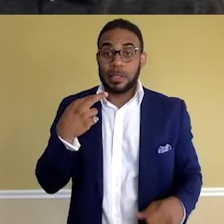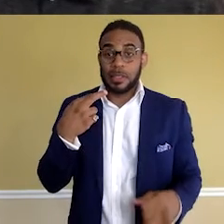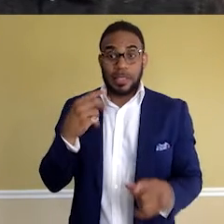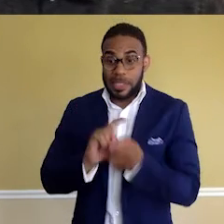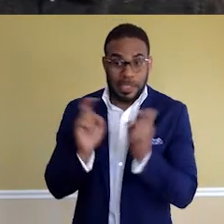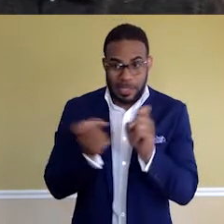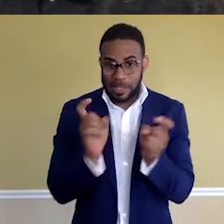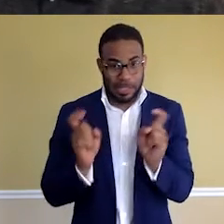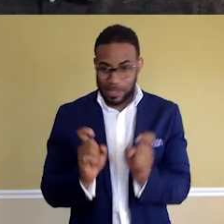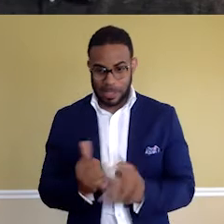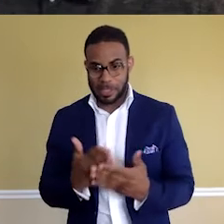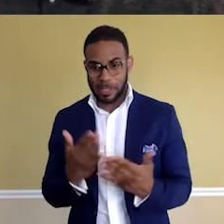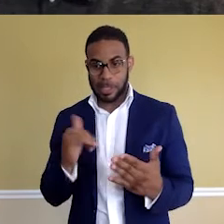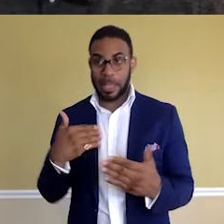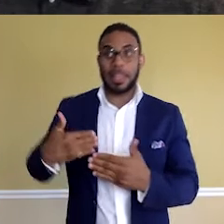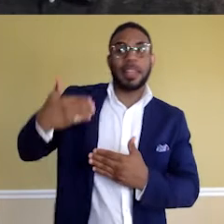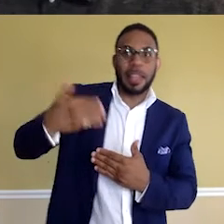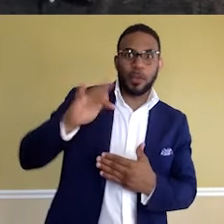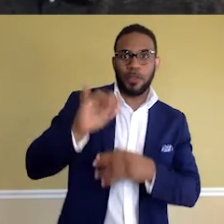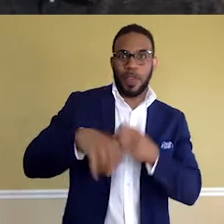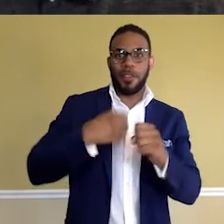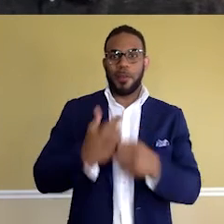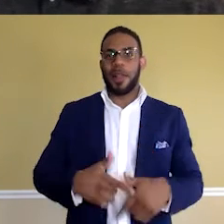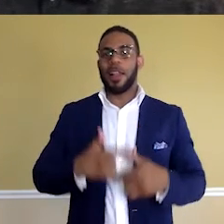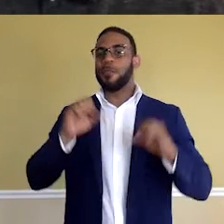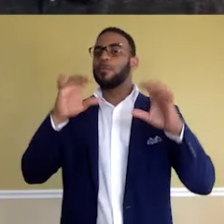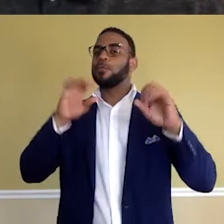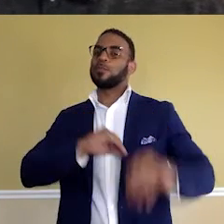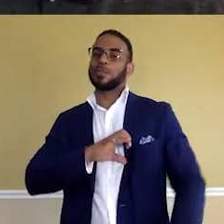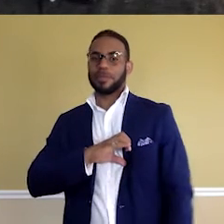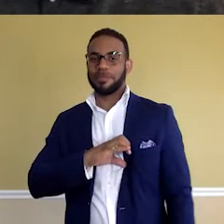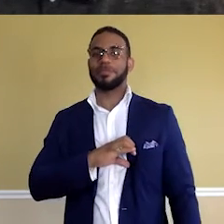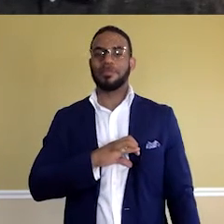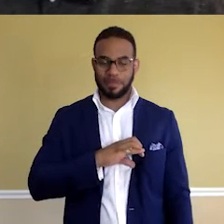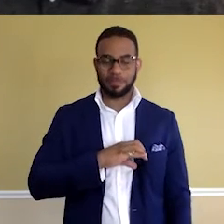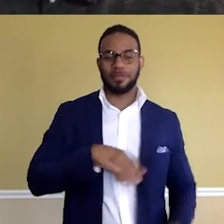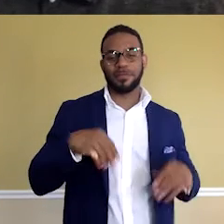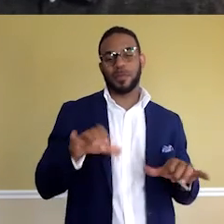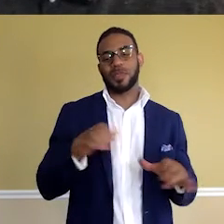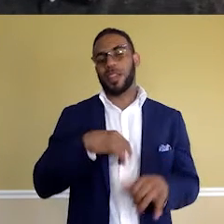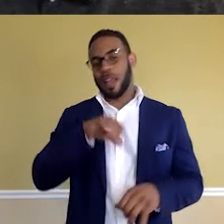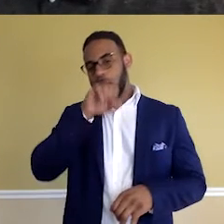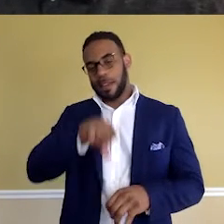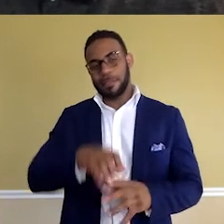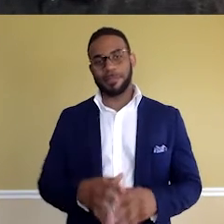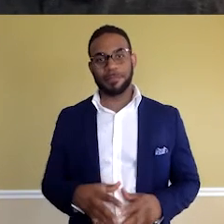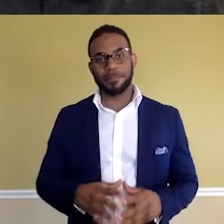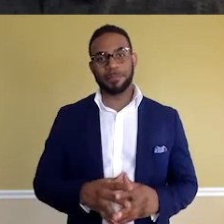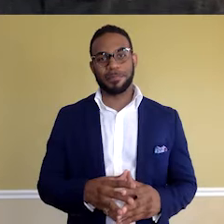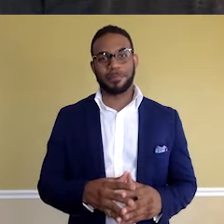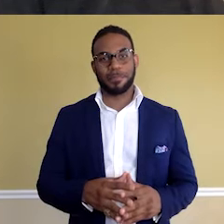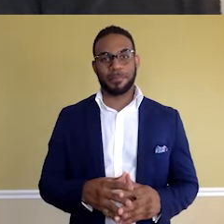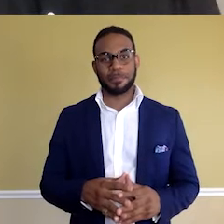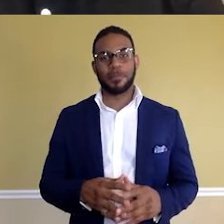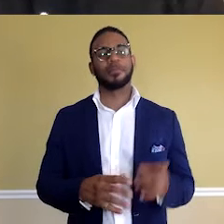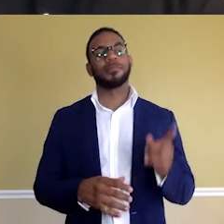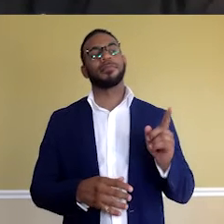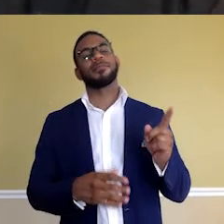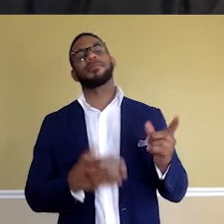things up so that the next 25 years in the workforce could be spent doing something I truly want to do. Now, I know at